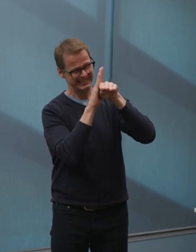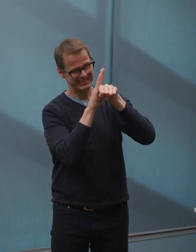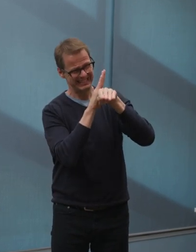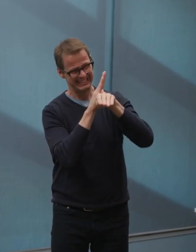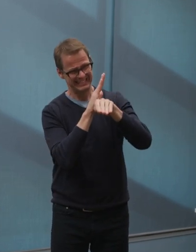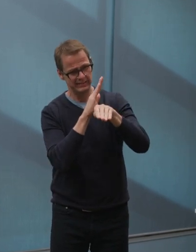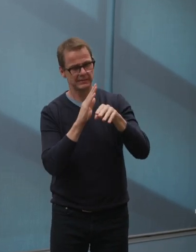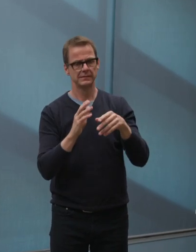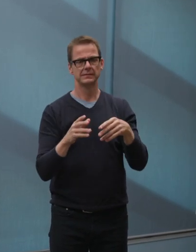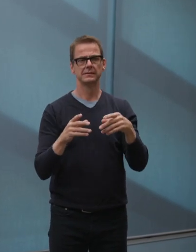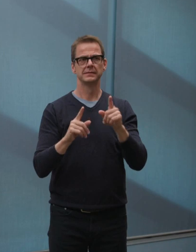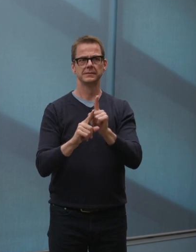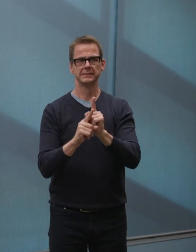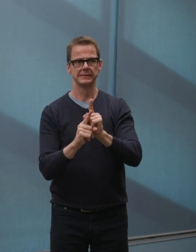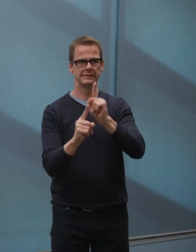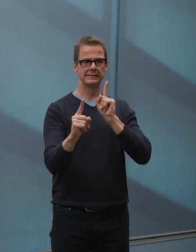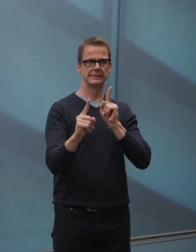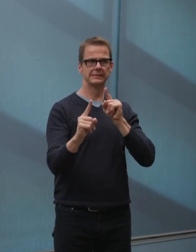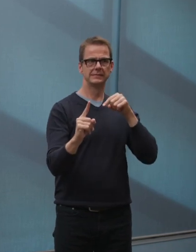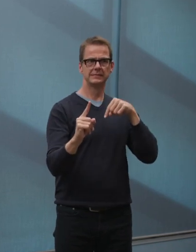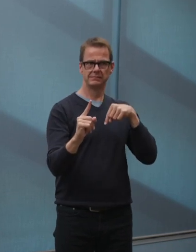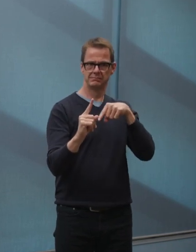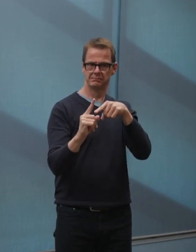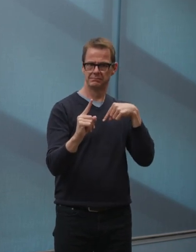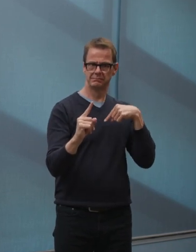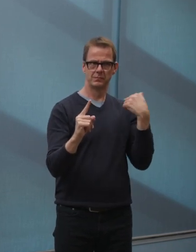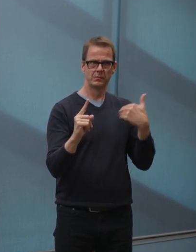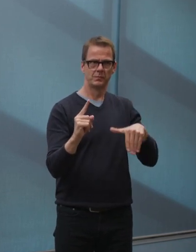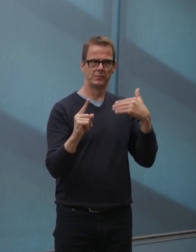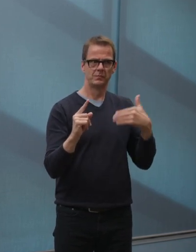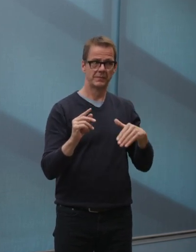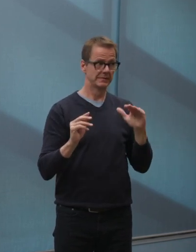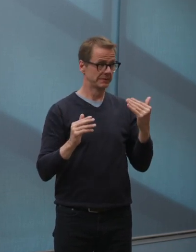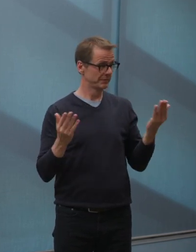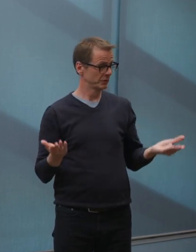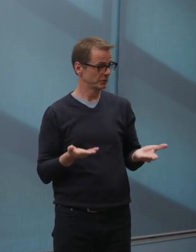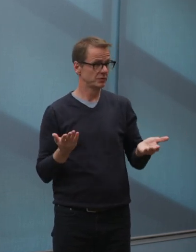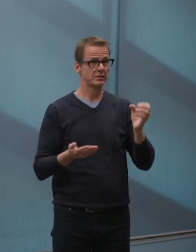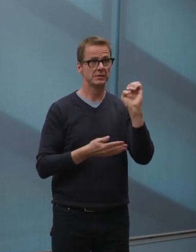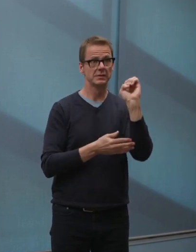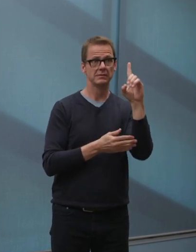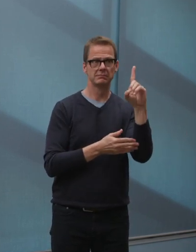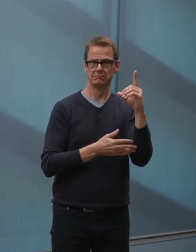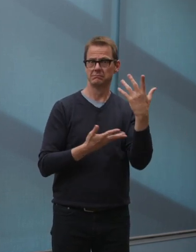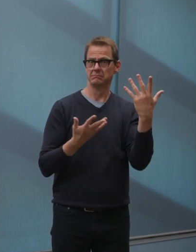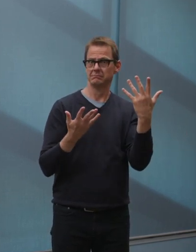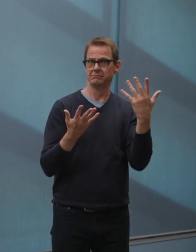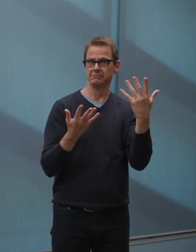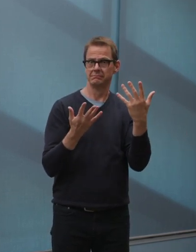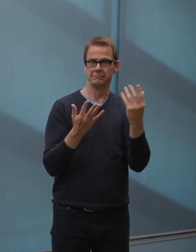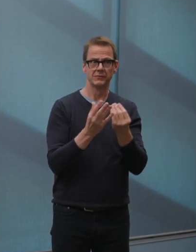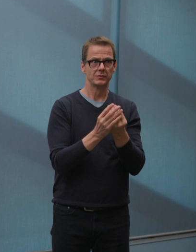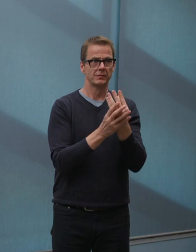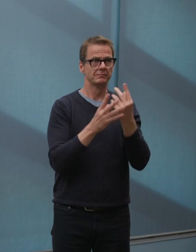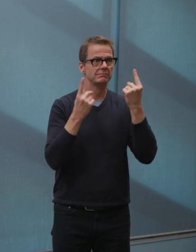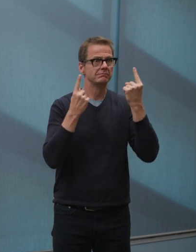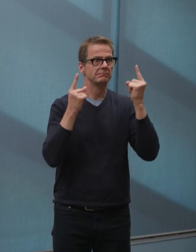COVID cases rise only incrementally over the past few weeks. Any family supporting a